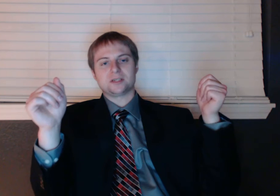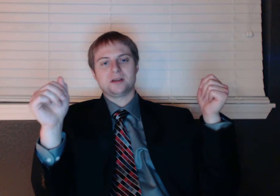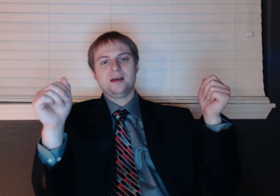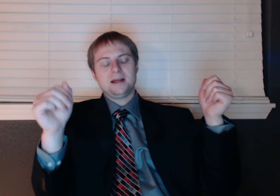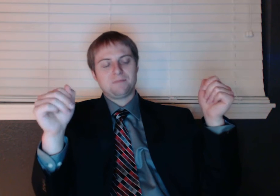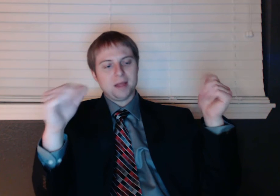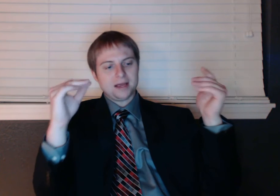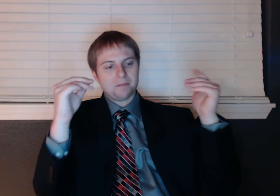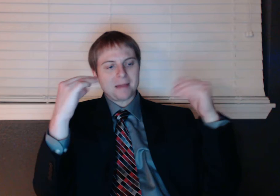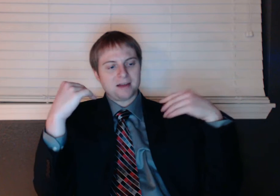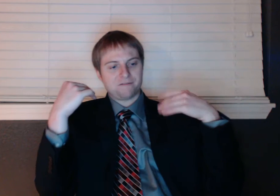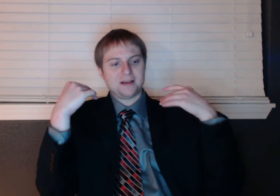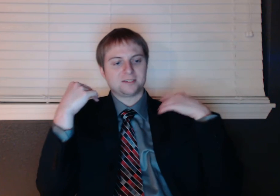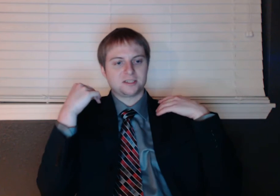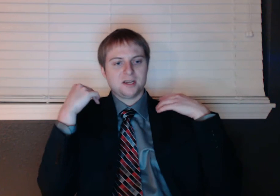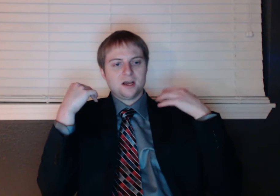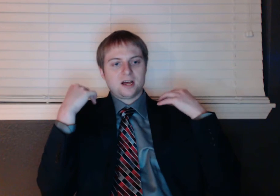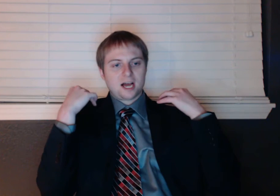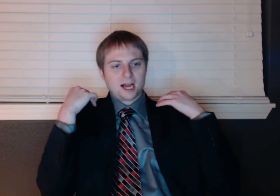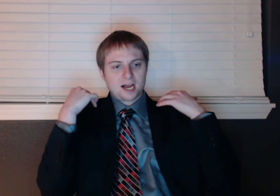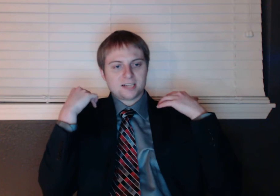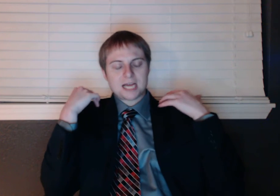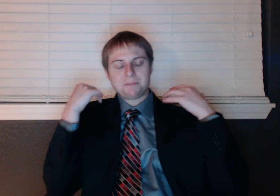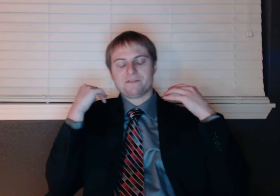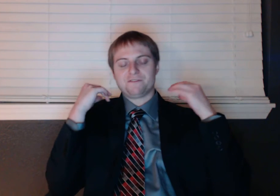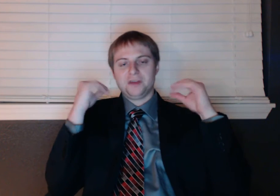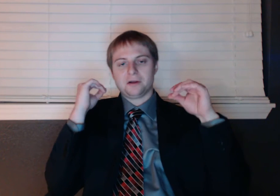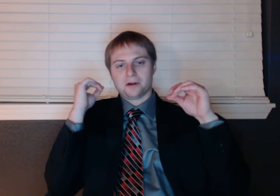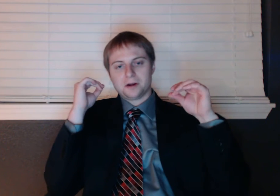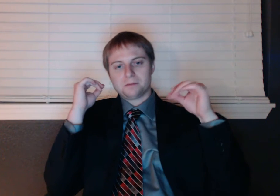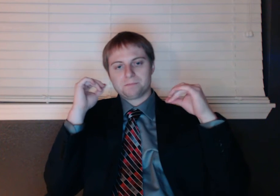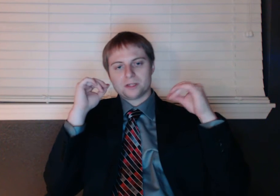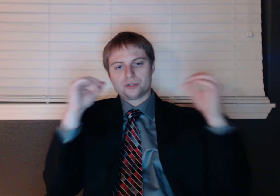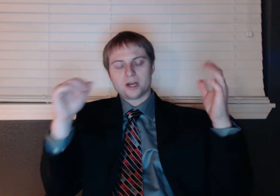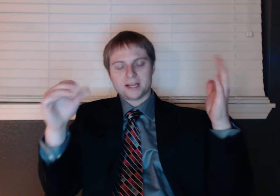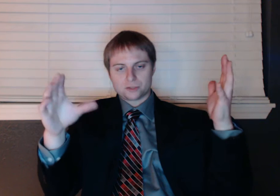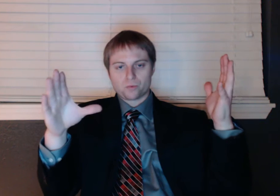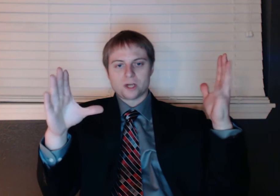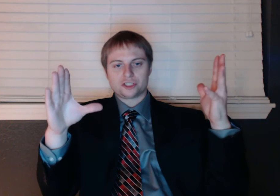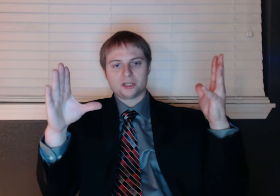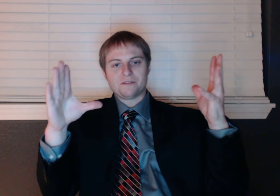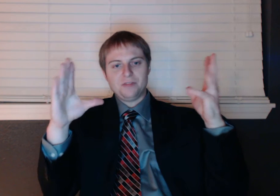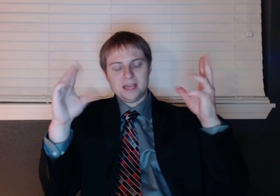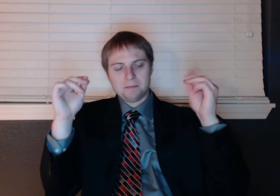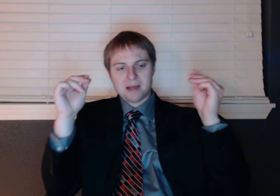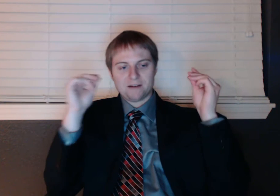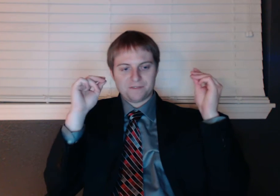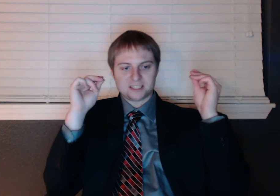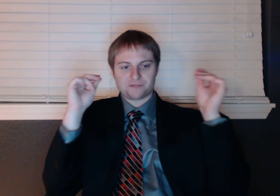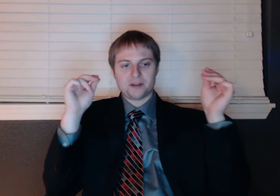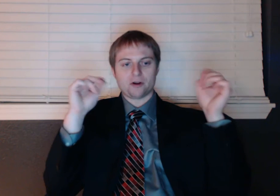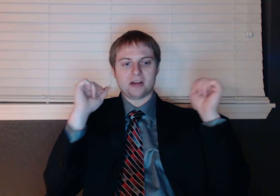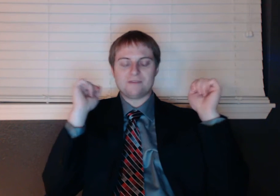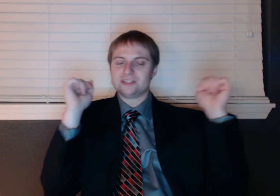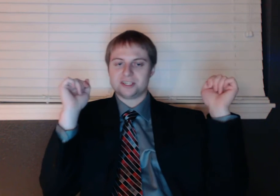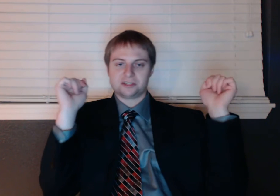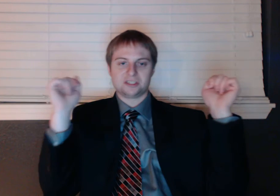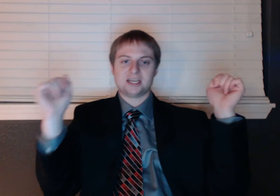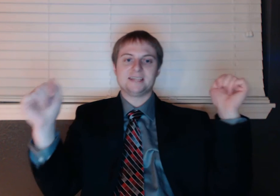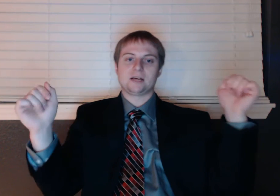reason. If they can manifest a type of fear against Russia, if they can manifest fear in every citizen's